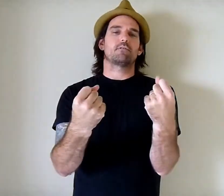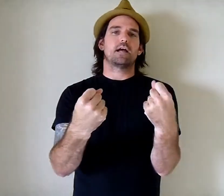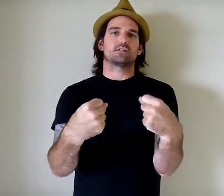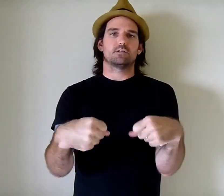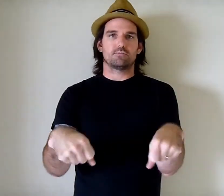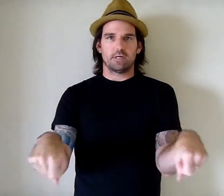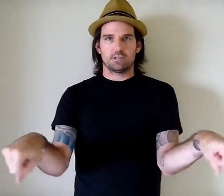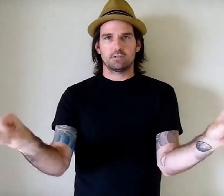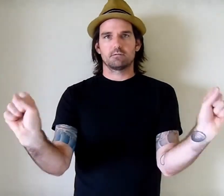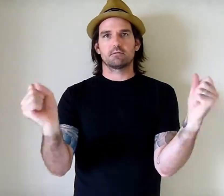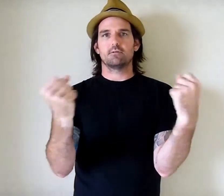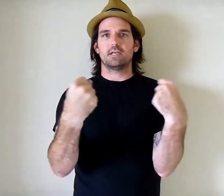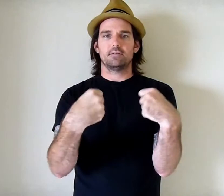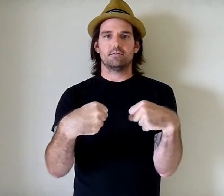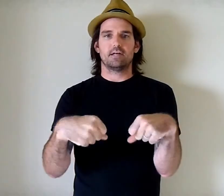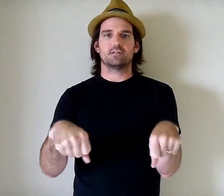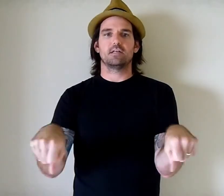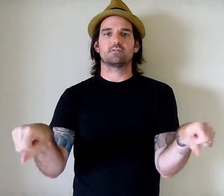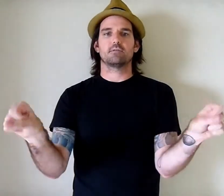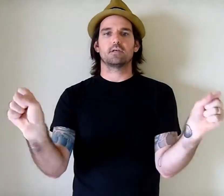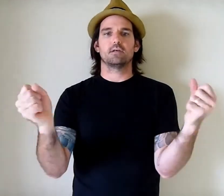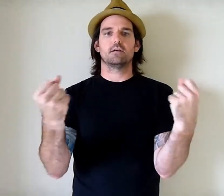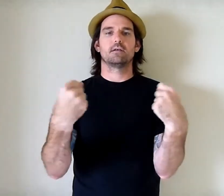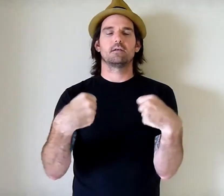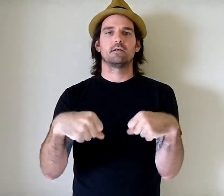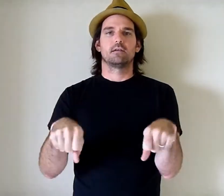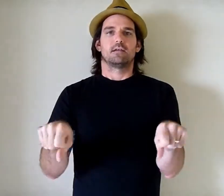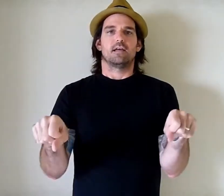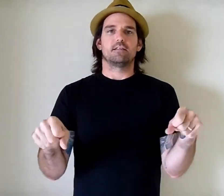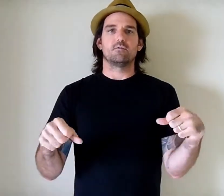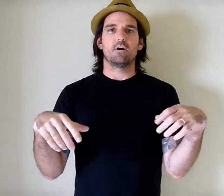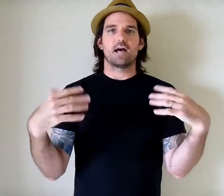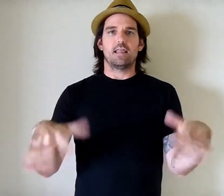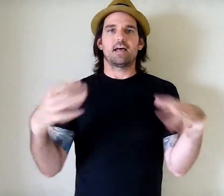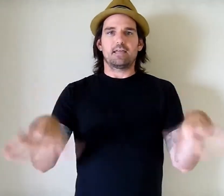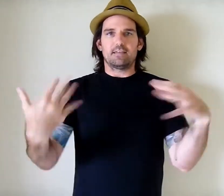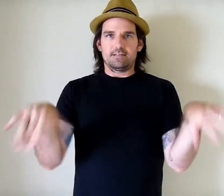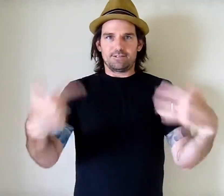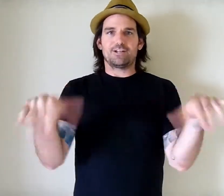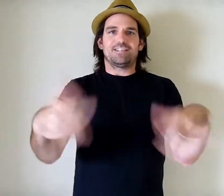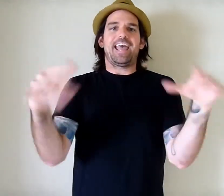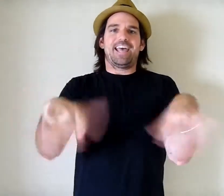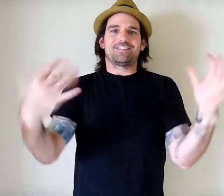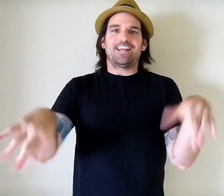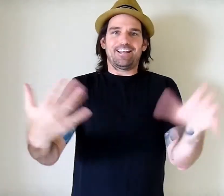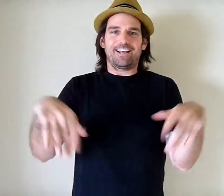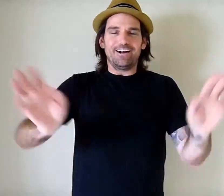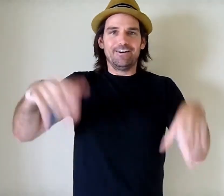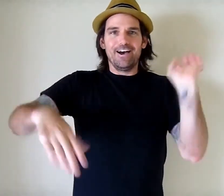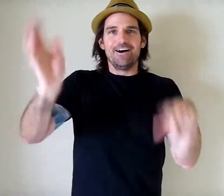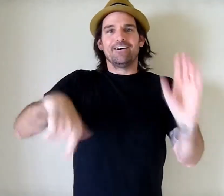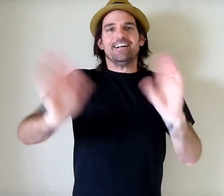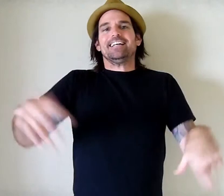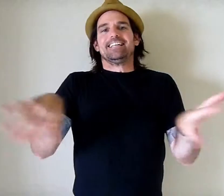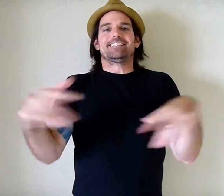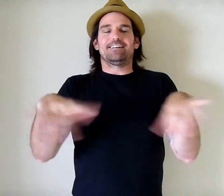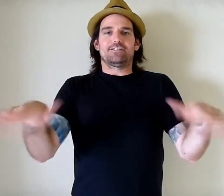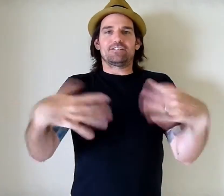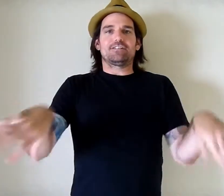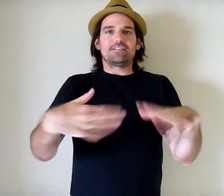direction, switch, go the other direction. That's really good. And then the one I like is just the handshake. Okay. Oh no. So just do